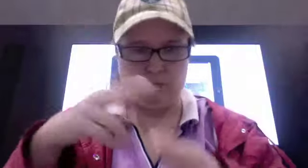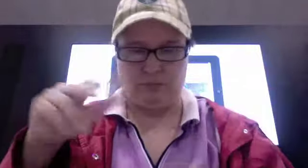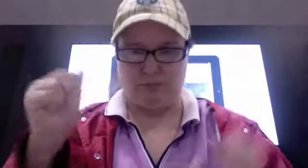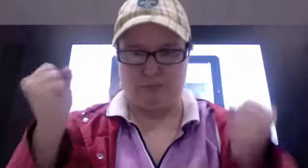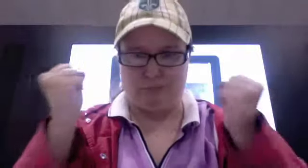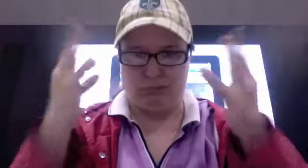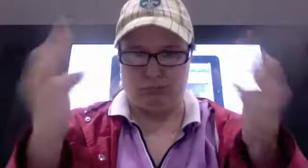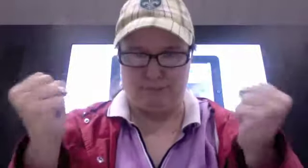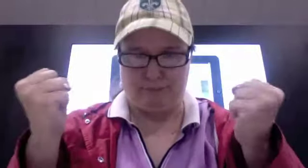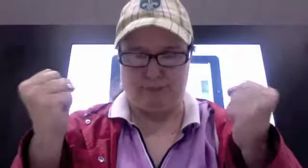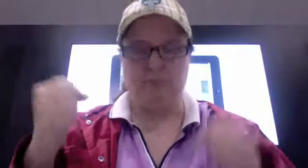I know.